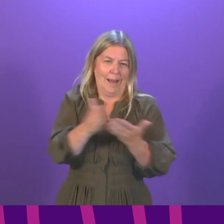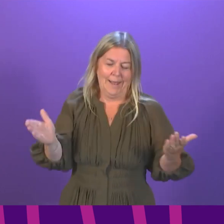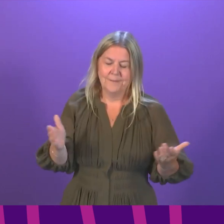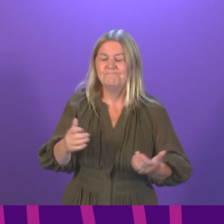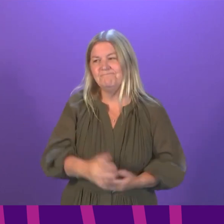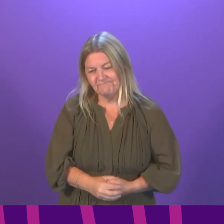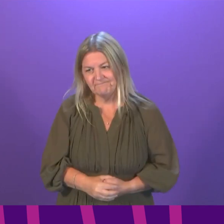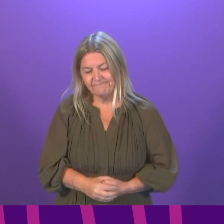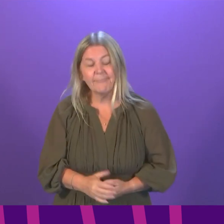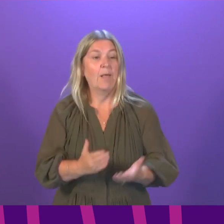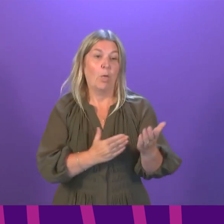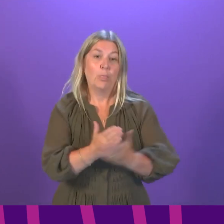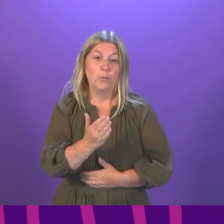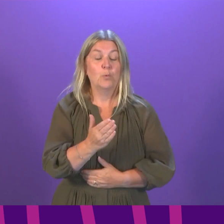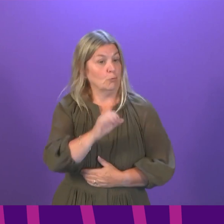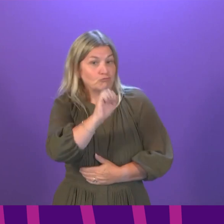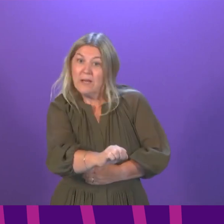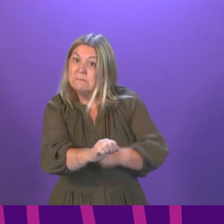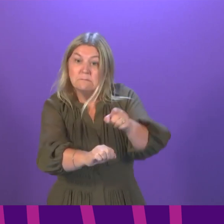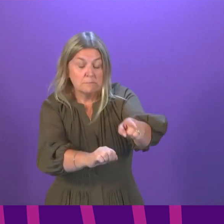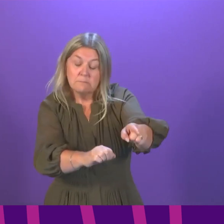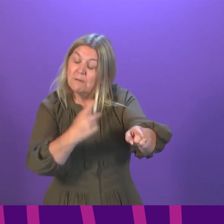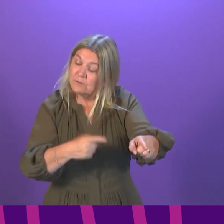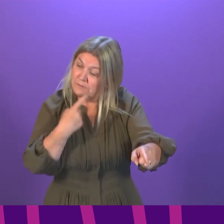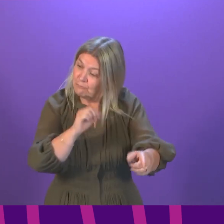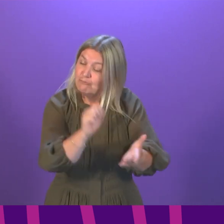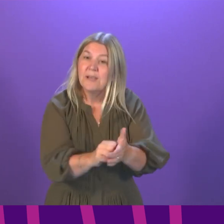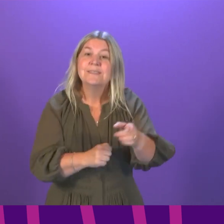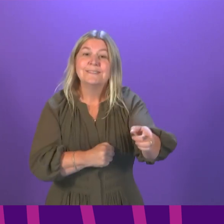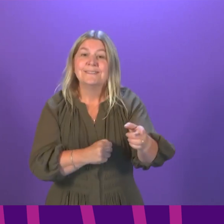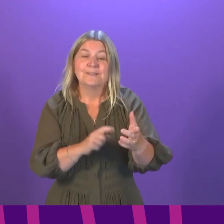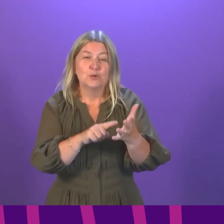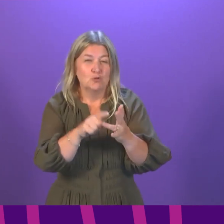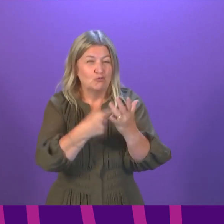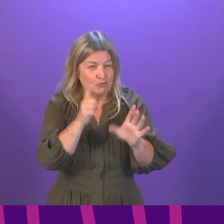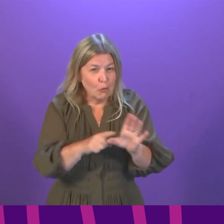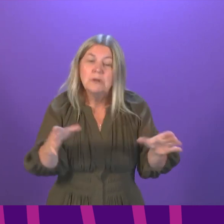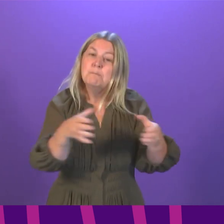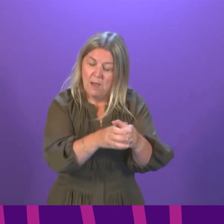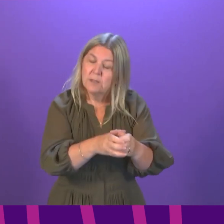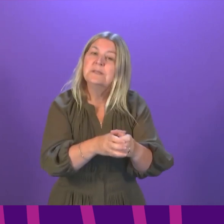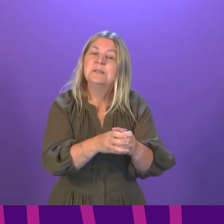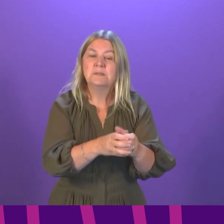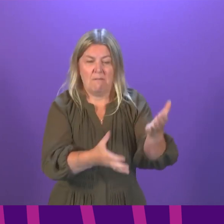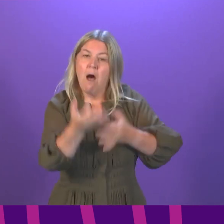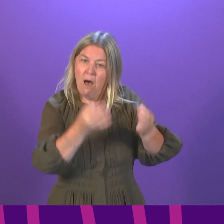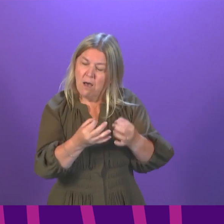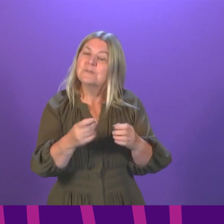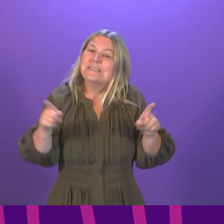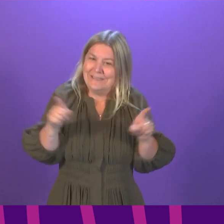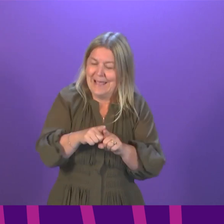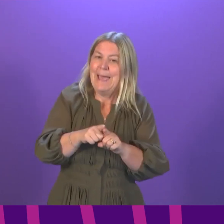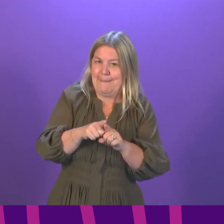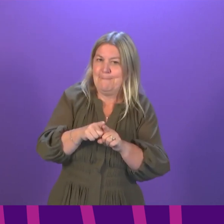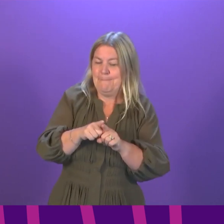Firstly, Douglas Ross is right. The Tories have called for most of the changes I have announced today. The difference is that they called